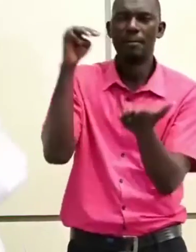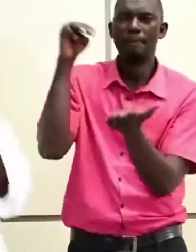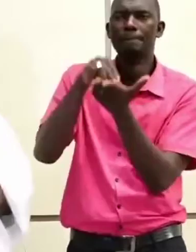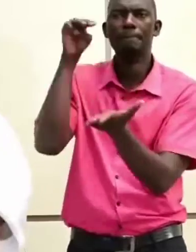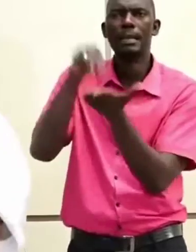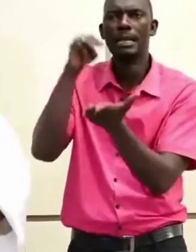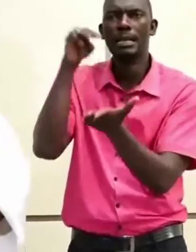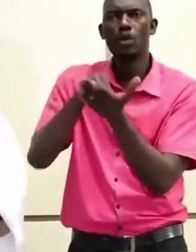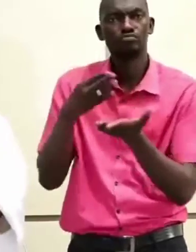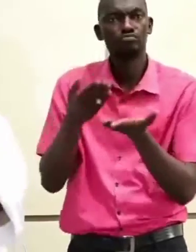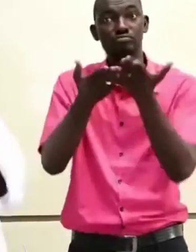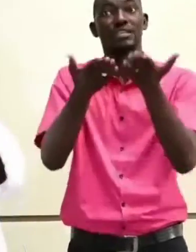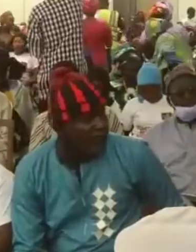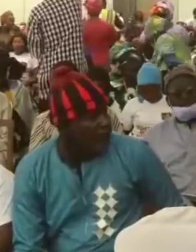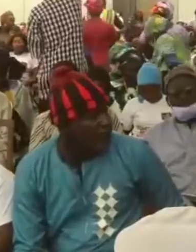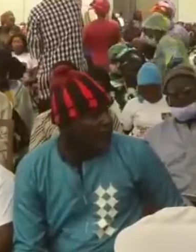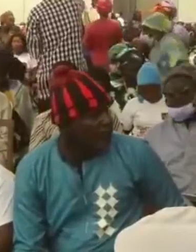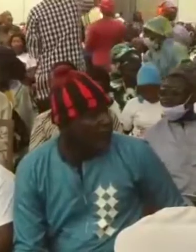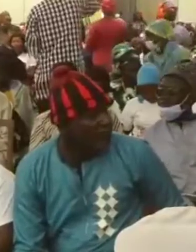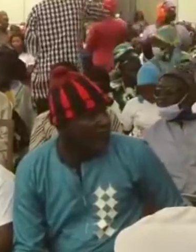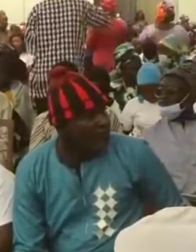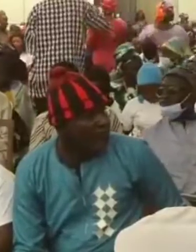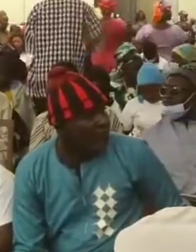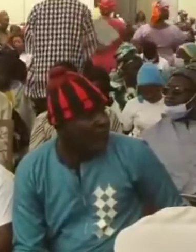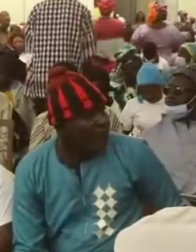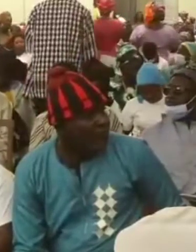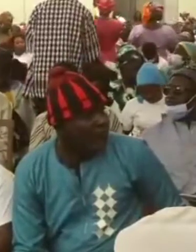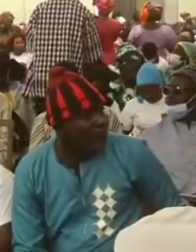with string attached.